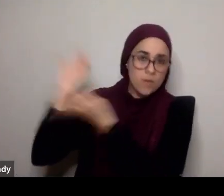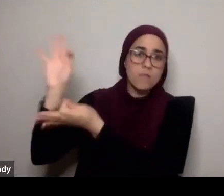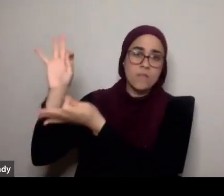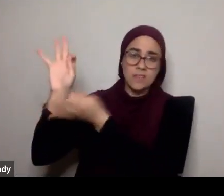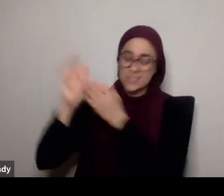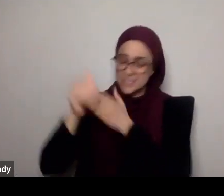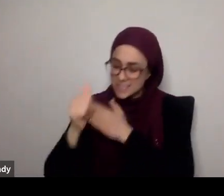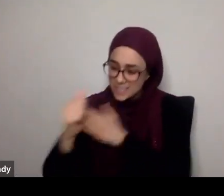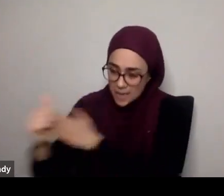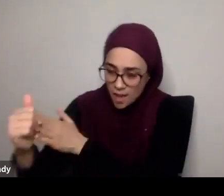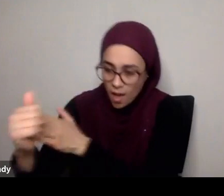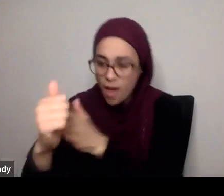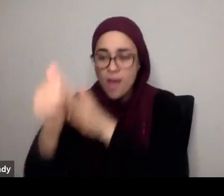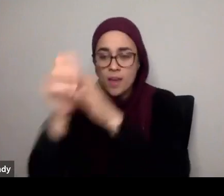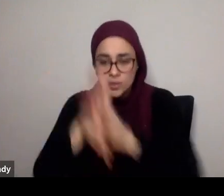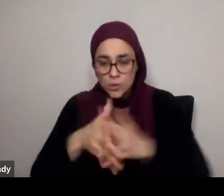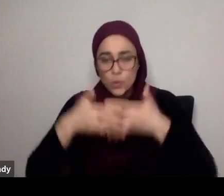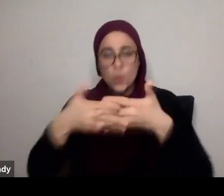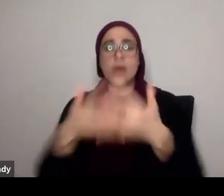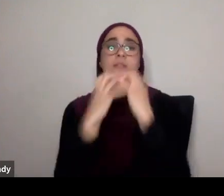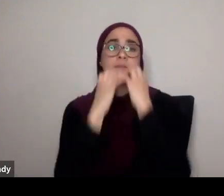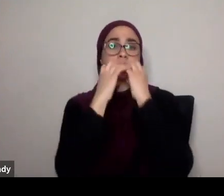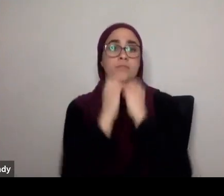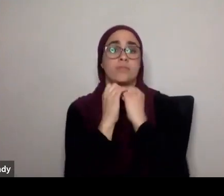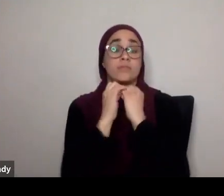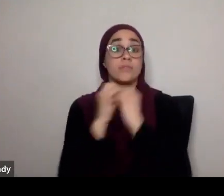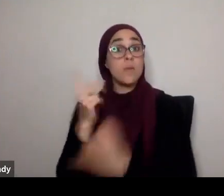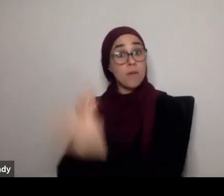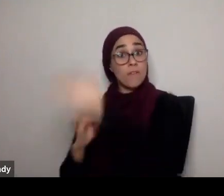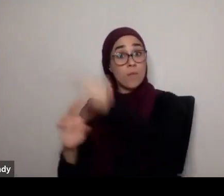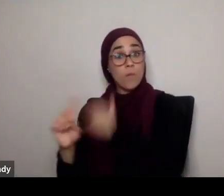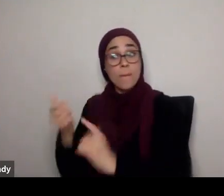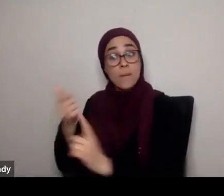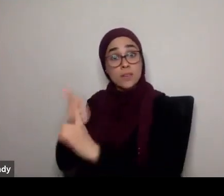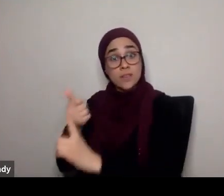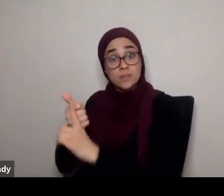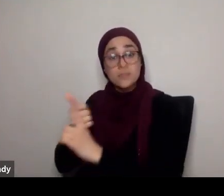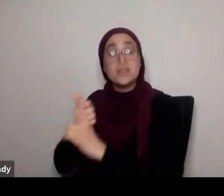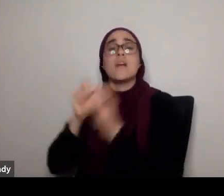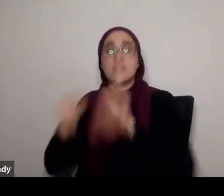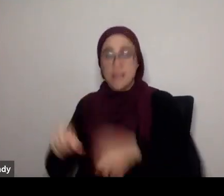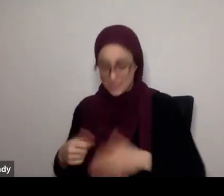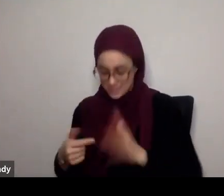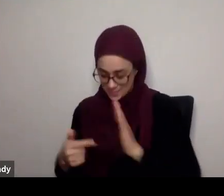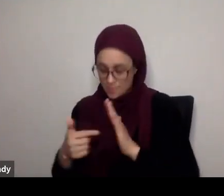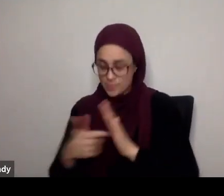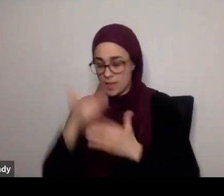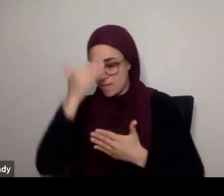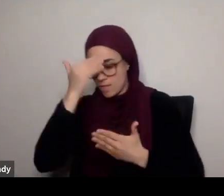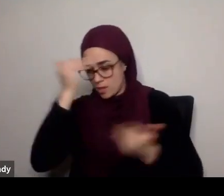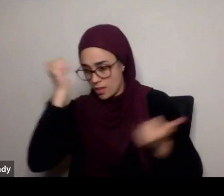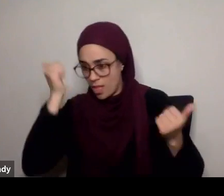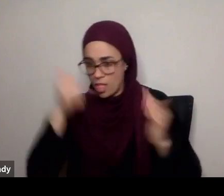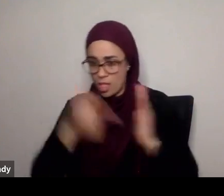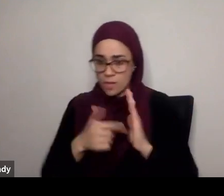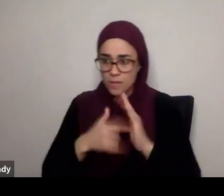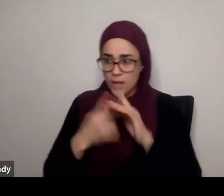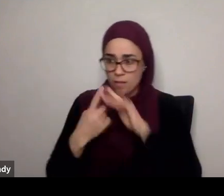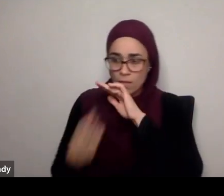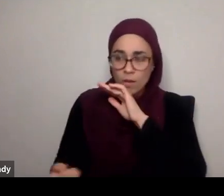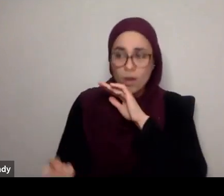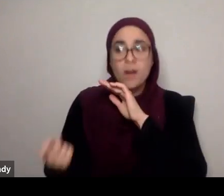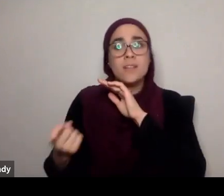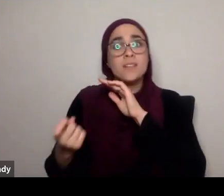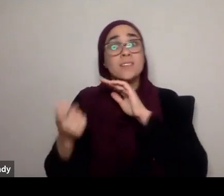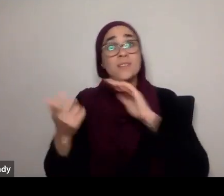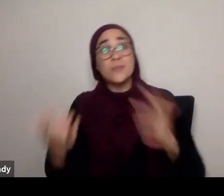preservation of the Quran, that a Nabi salam himself, can have temporary moments of relapse, so the fact that we have the Quran preserved,